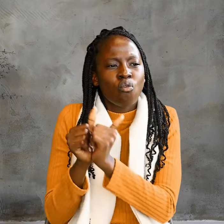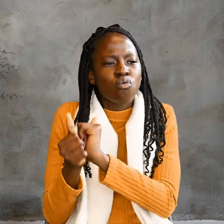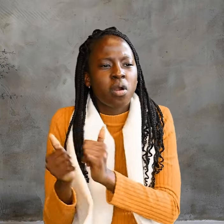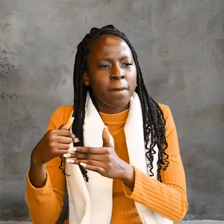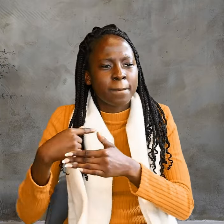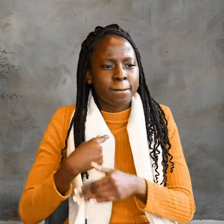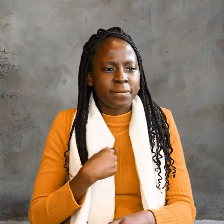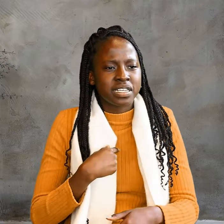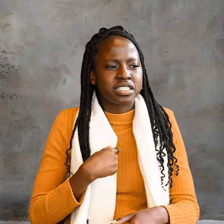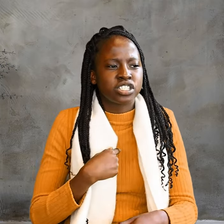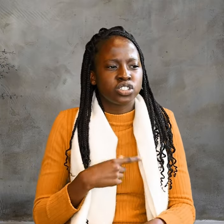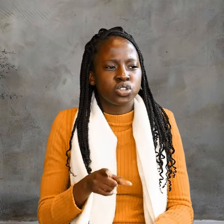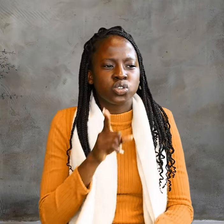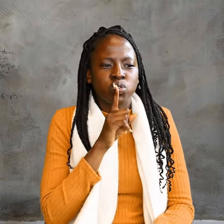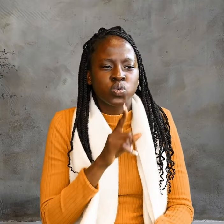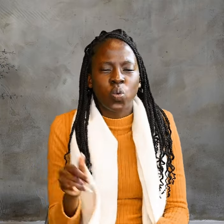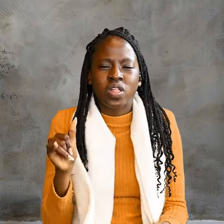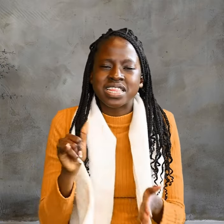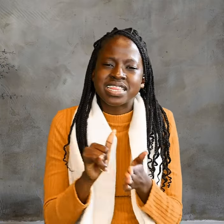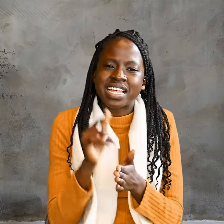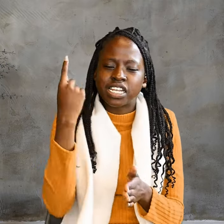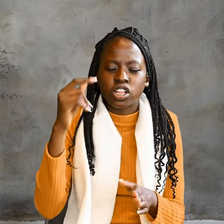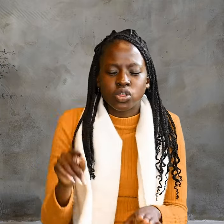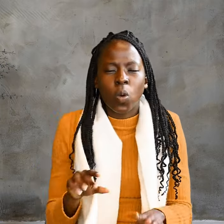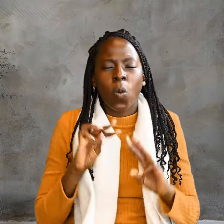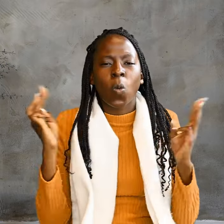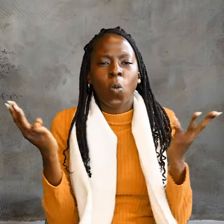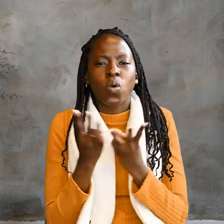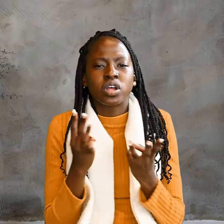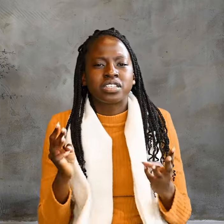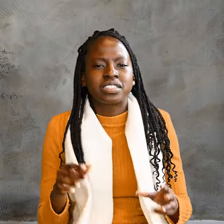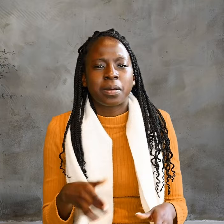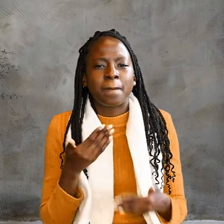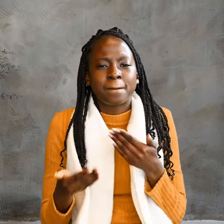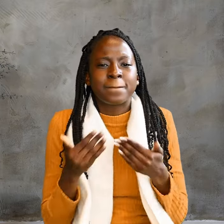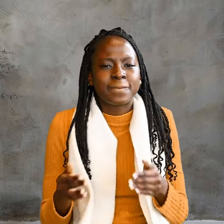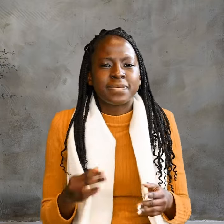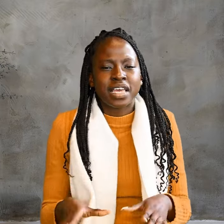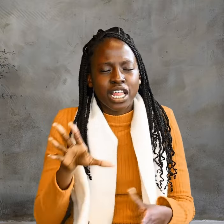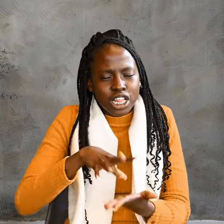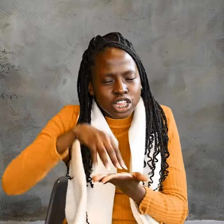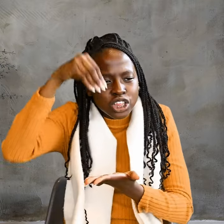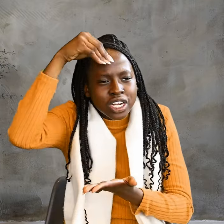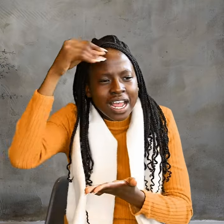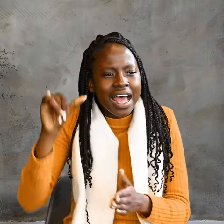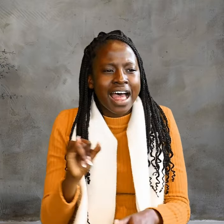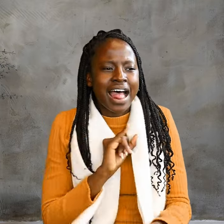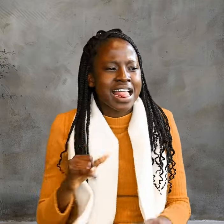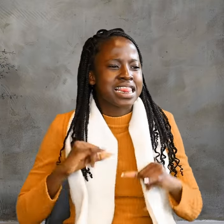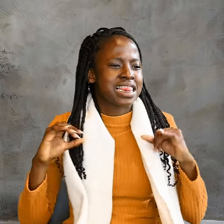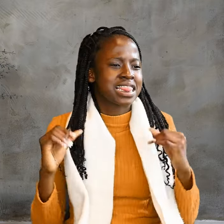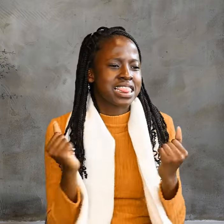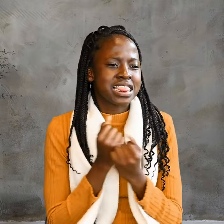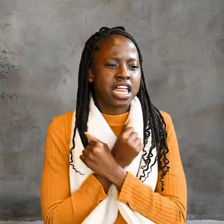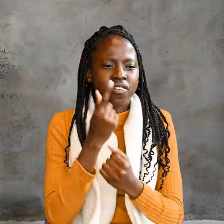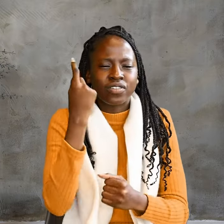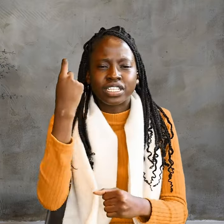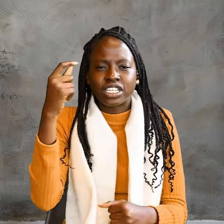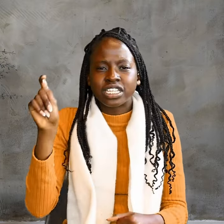the world may learn that I love the Father and do exactly what my Father has